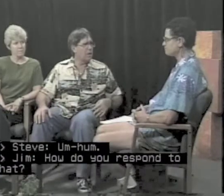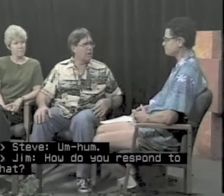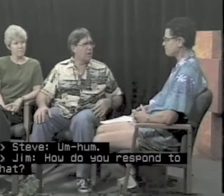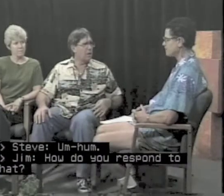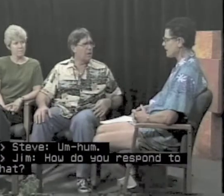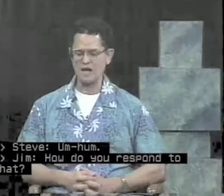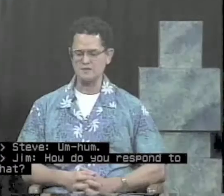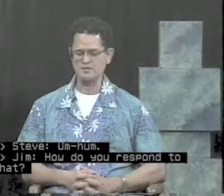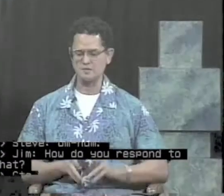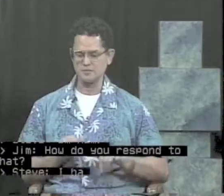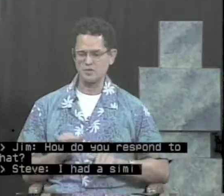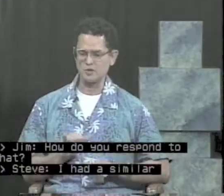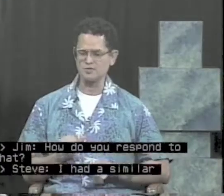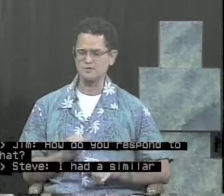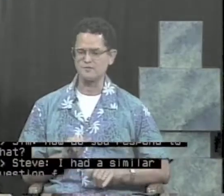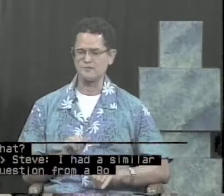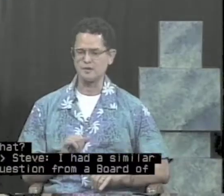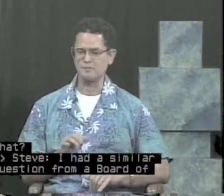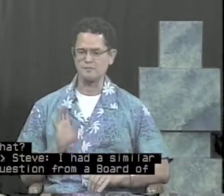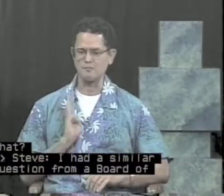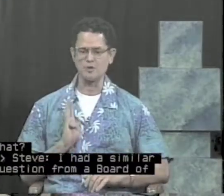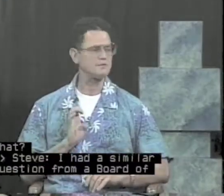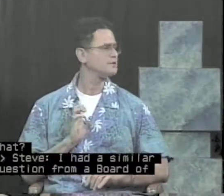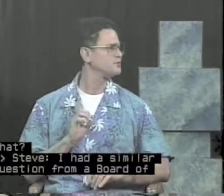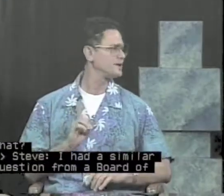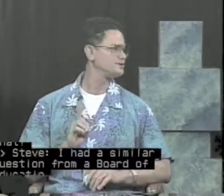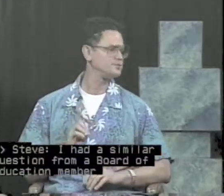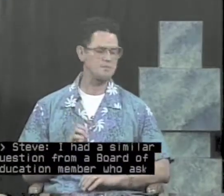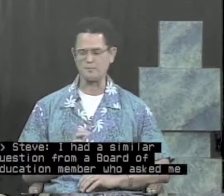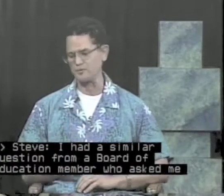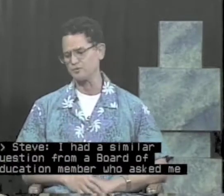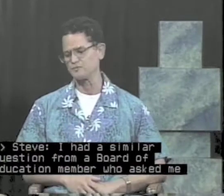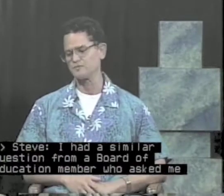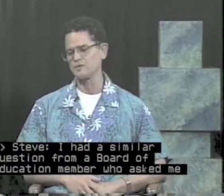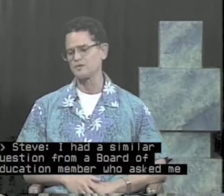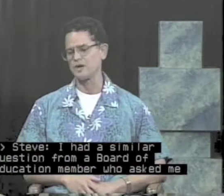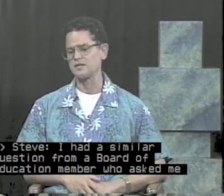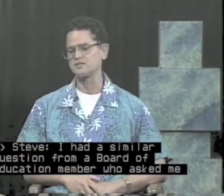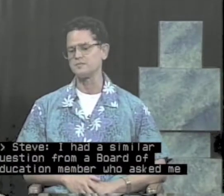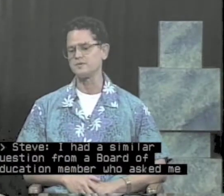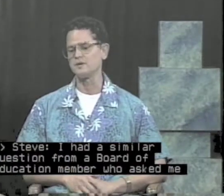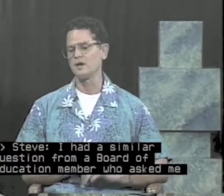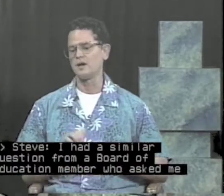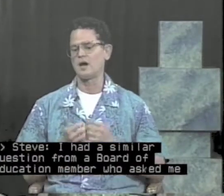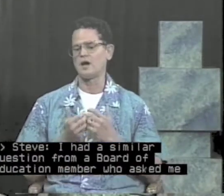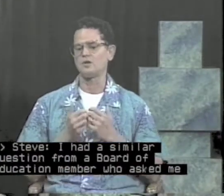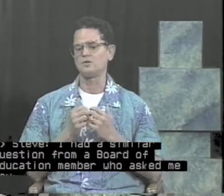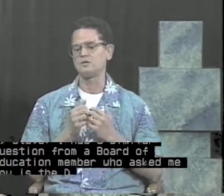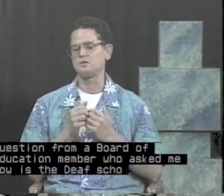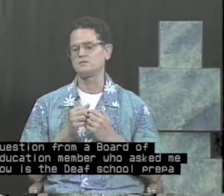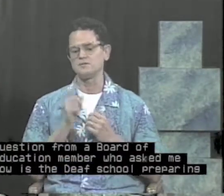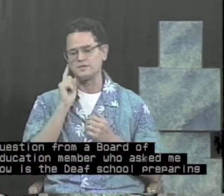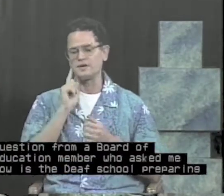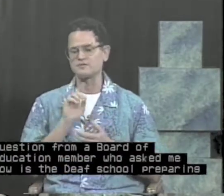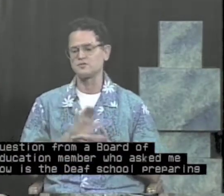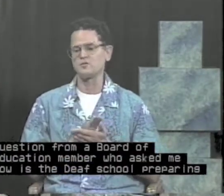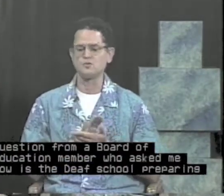I have a similar question from a board of education member who asked me, how is the deaf school